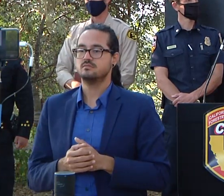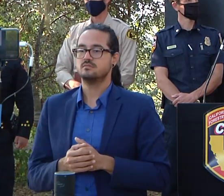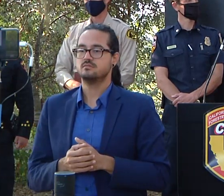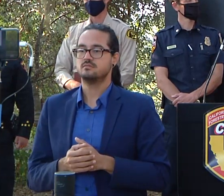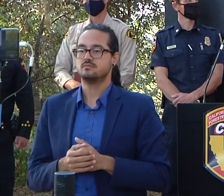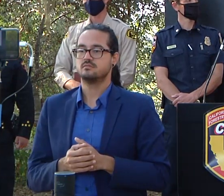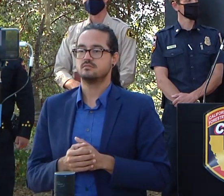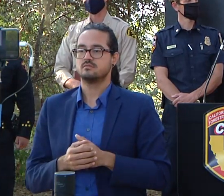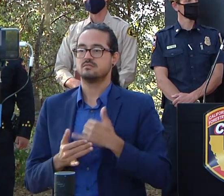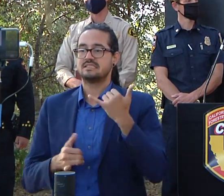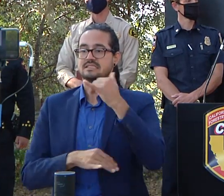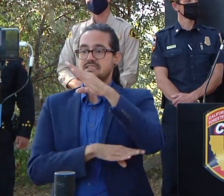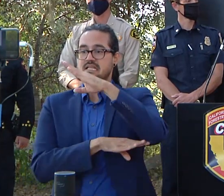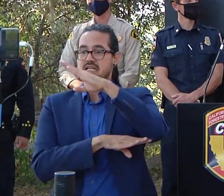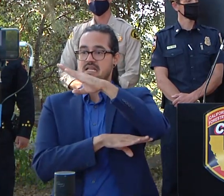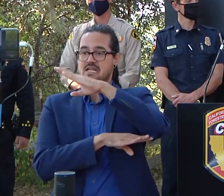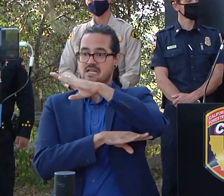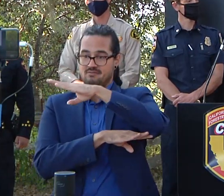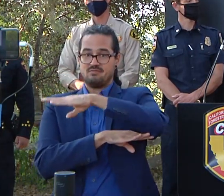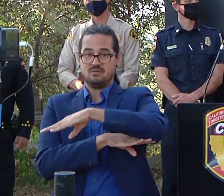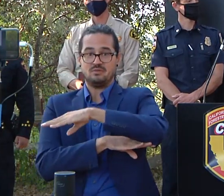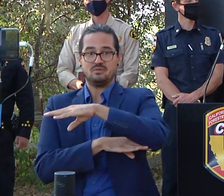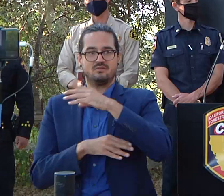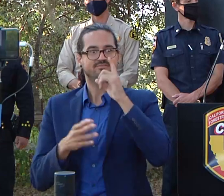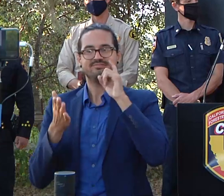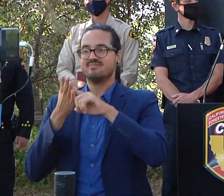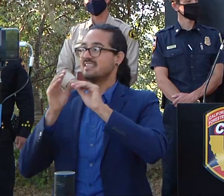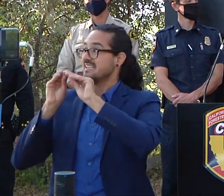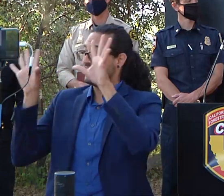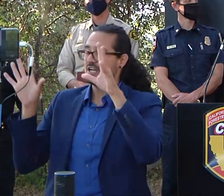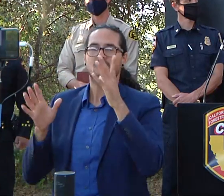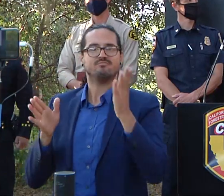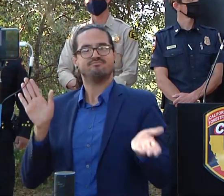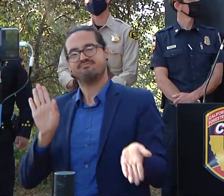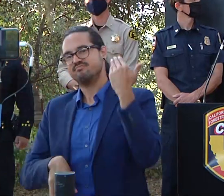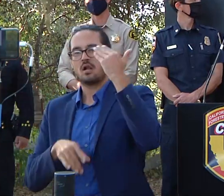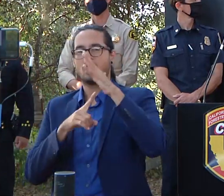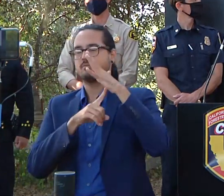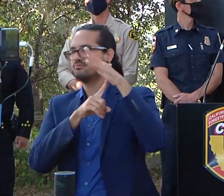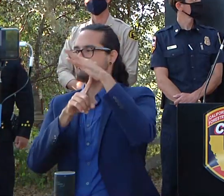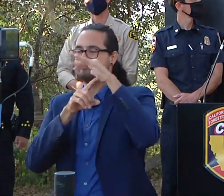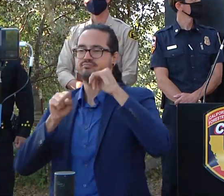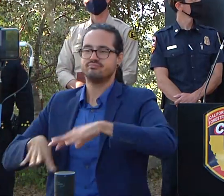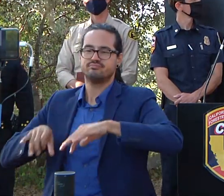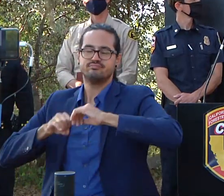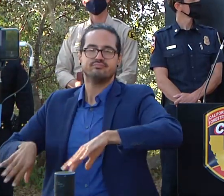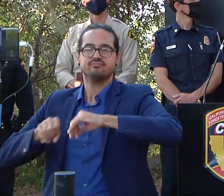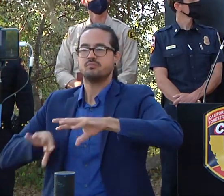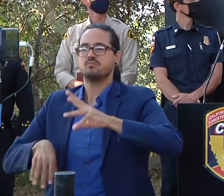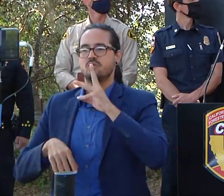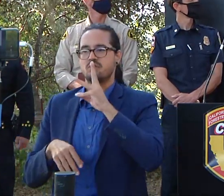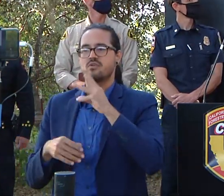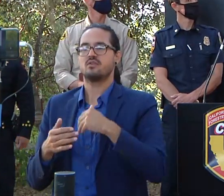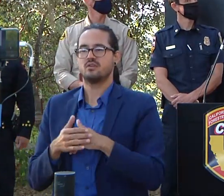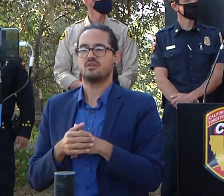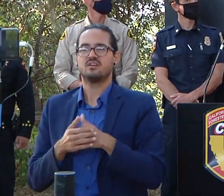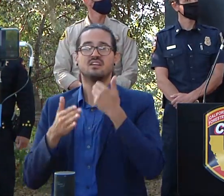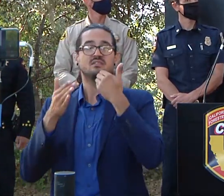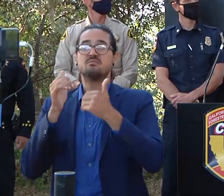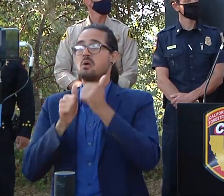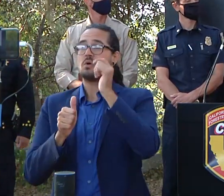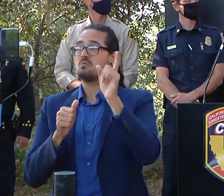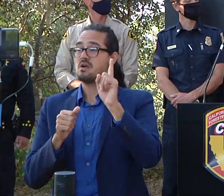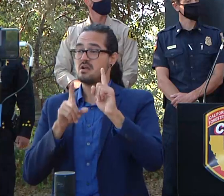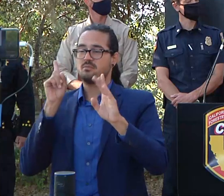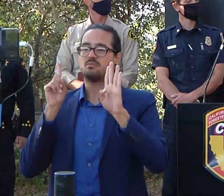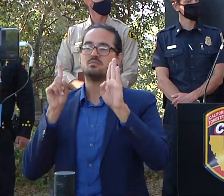this afternoon and uh they've been uh dropping water continuously especially on the uh butano park area that's been where